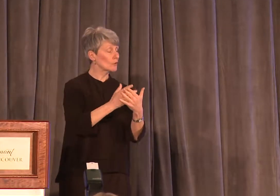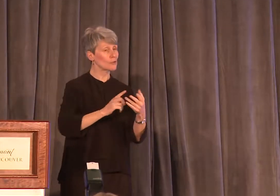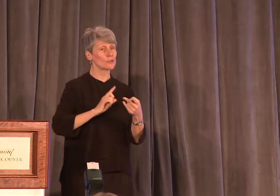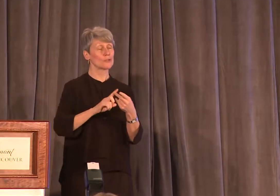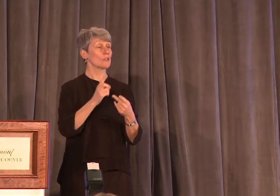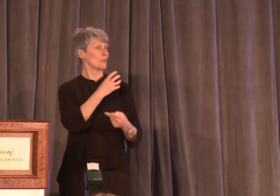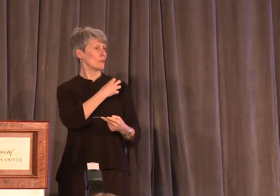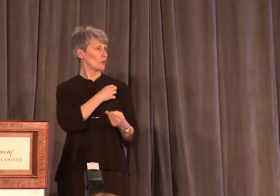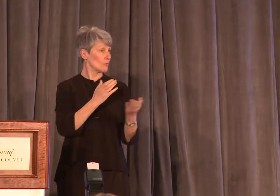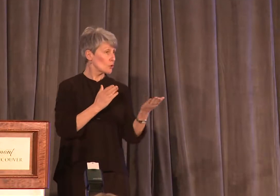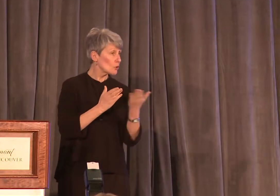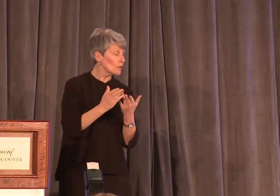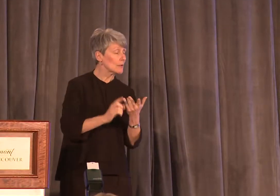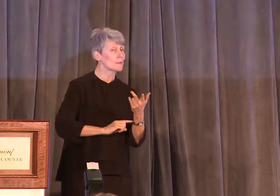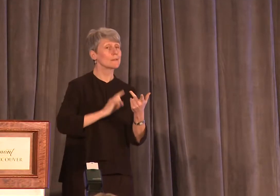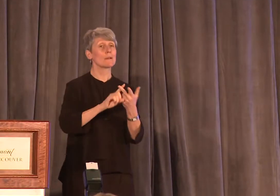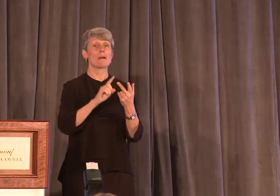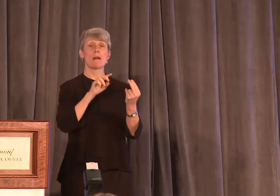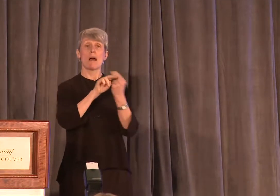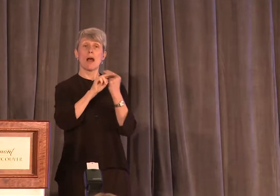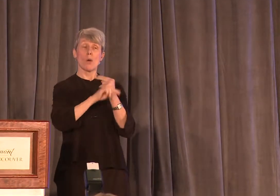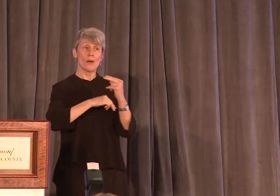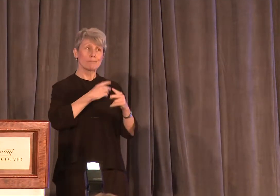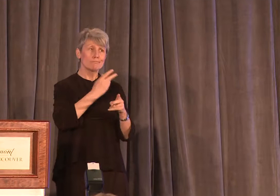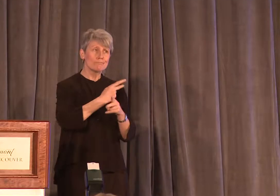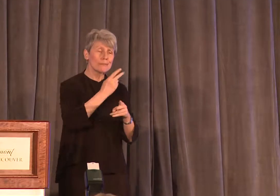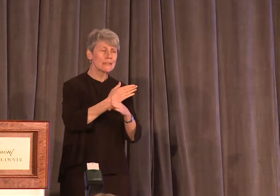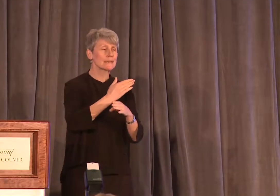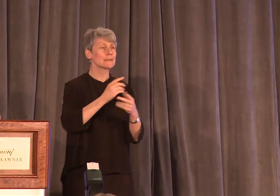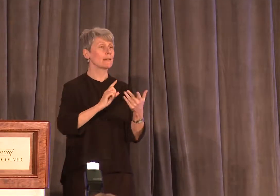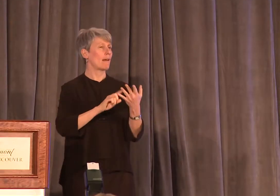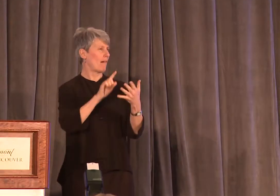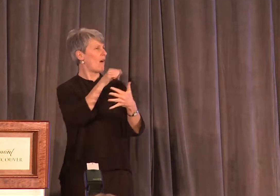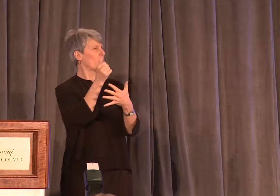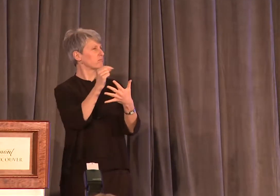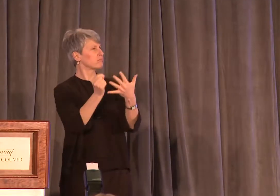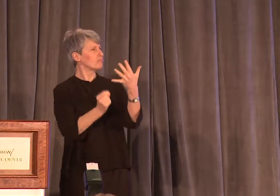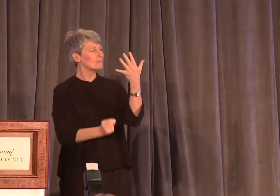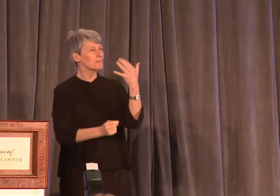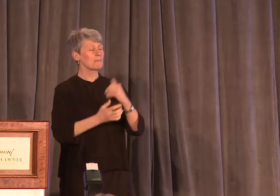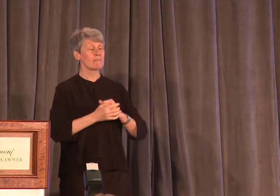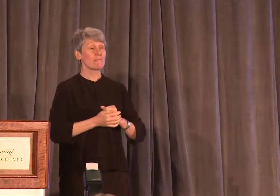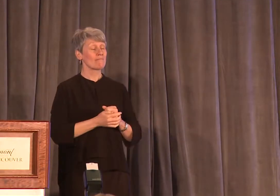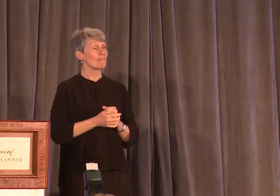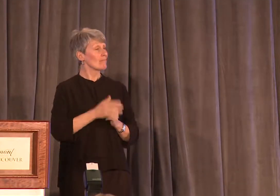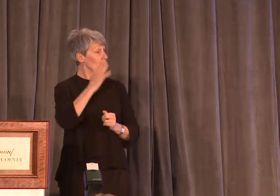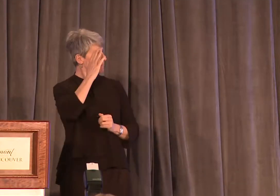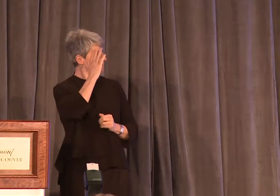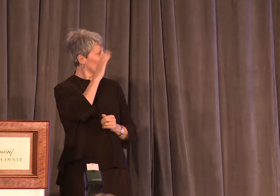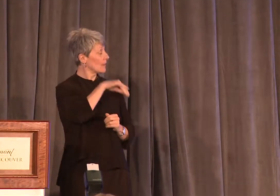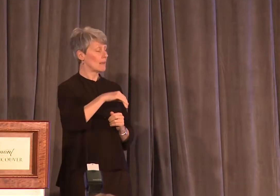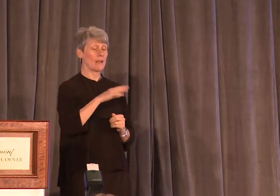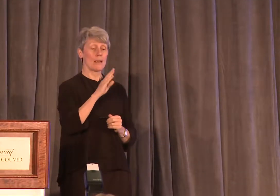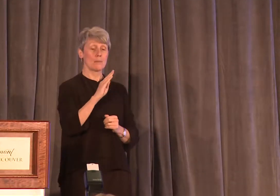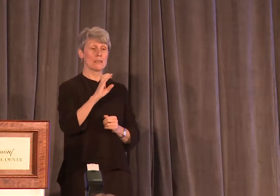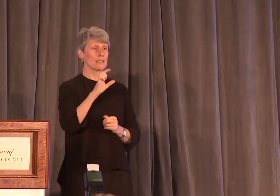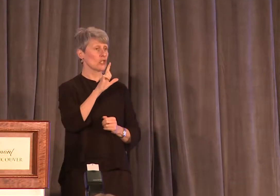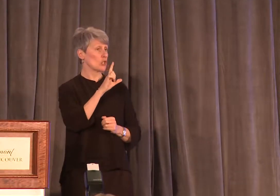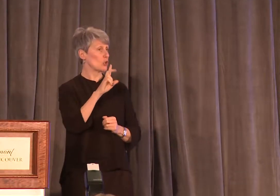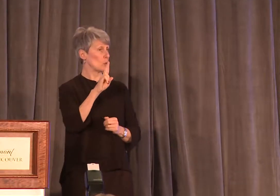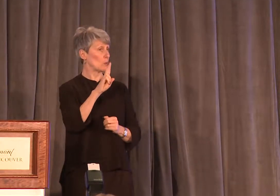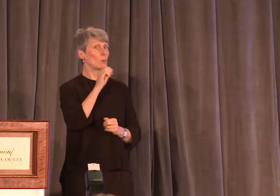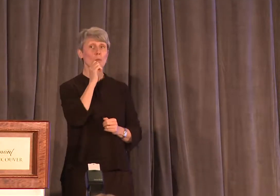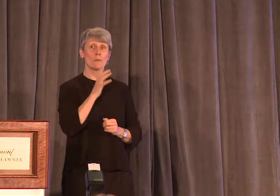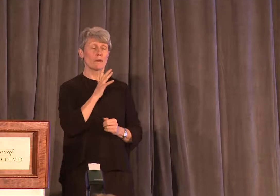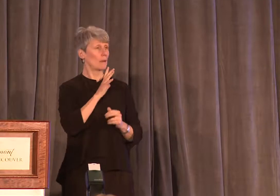services, highways maintenance, and many, many more. And, in fact, BCGEU women are in